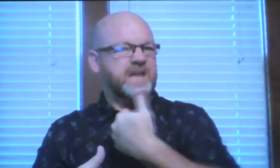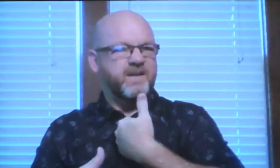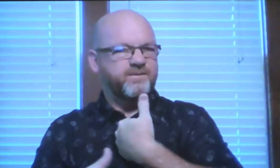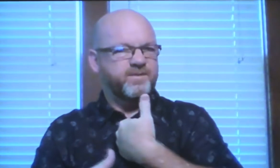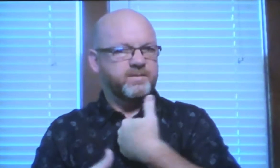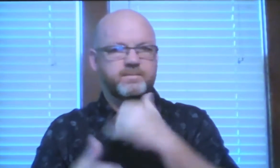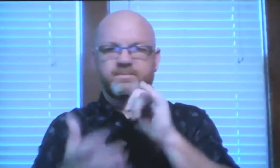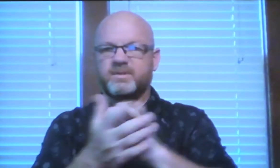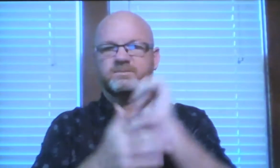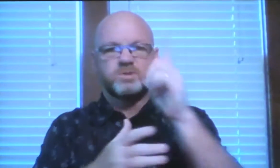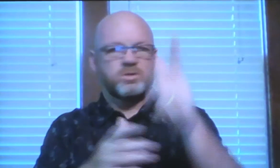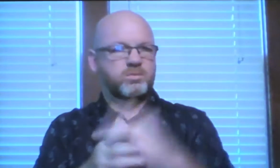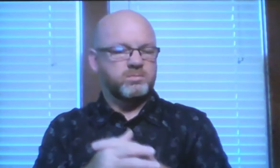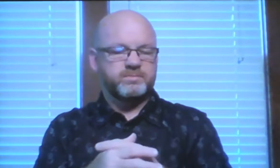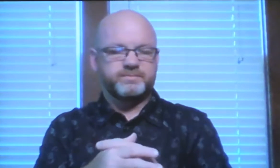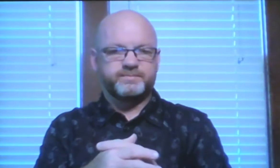ourselves we serve the flesh